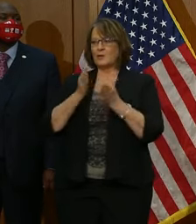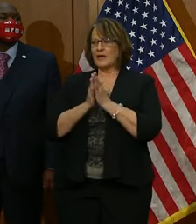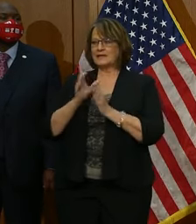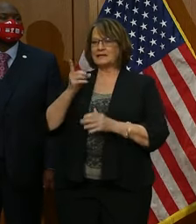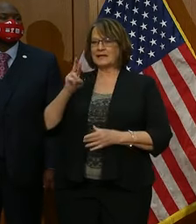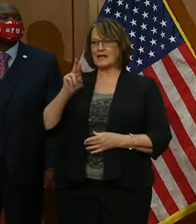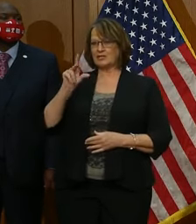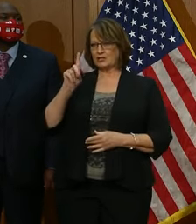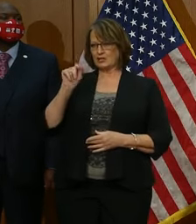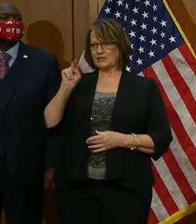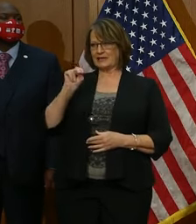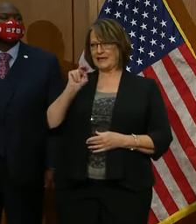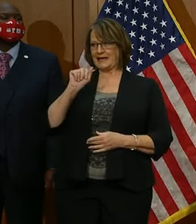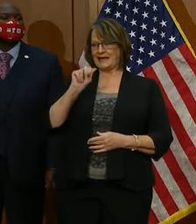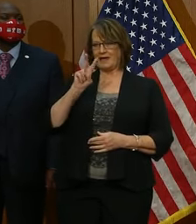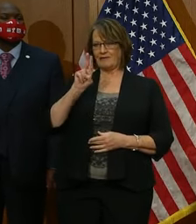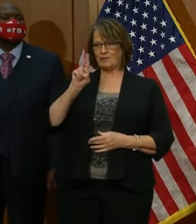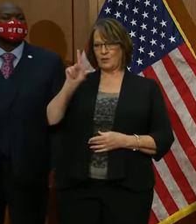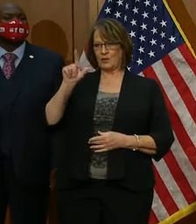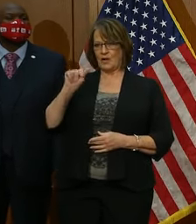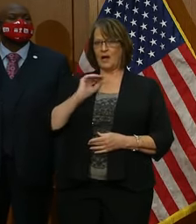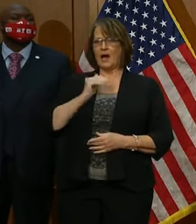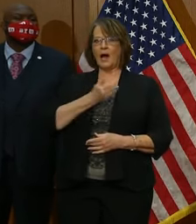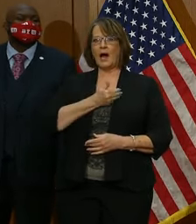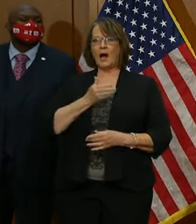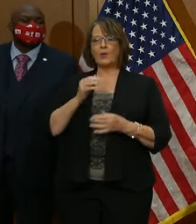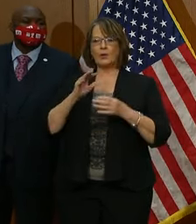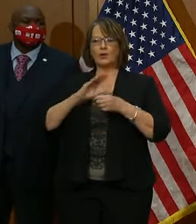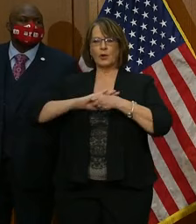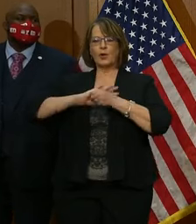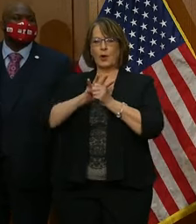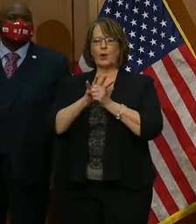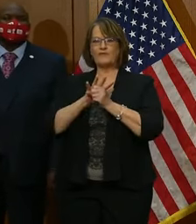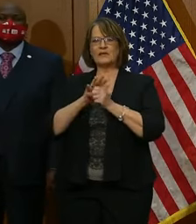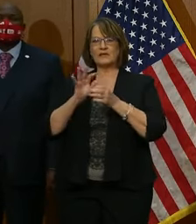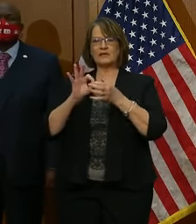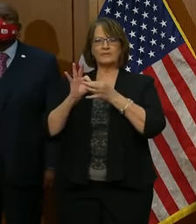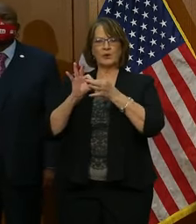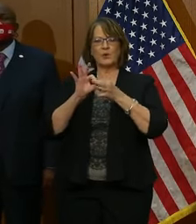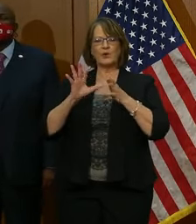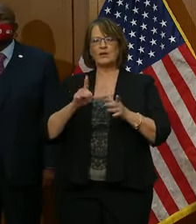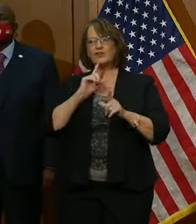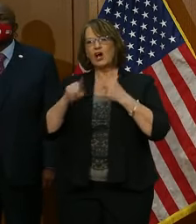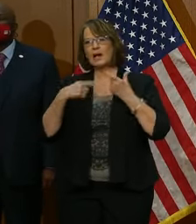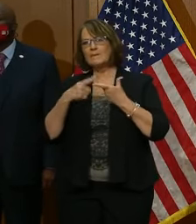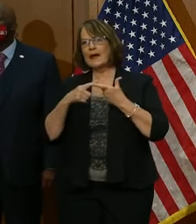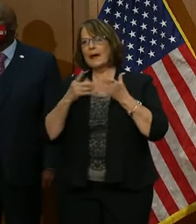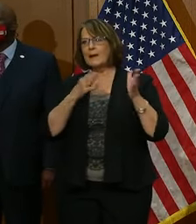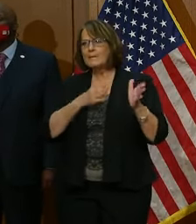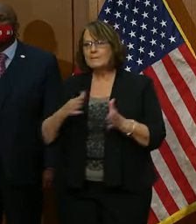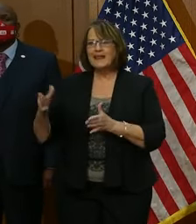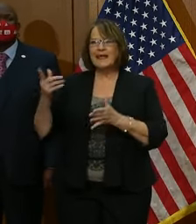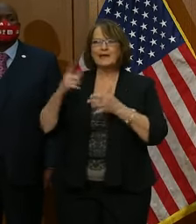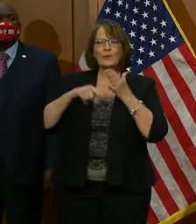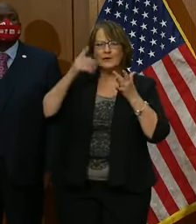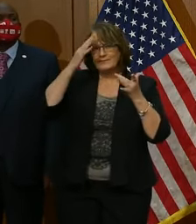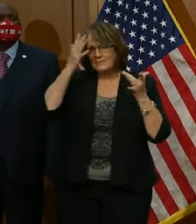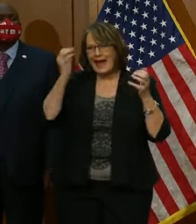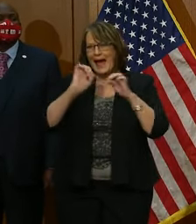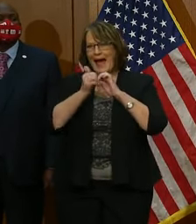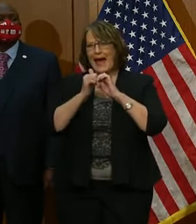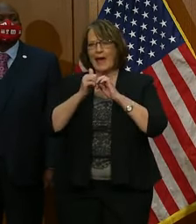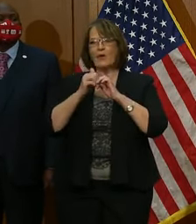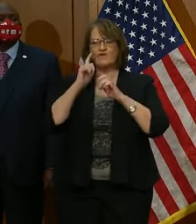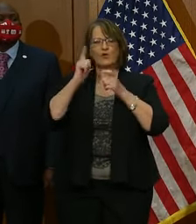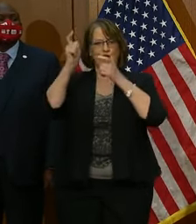Avula, who is our COVID vaccine coordinator, to come talk about the plans and logistics for large-scale vaccinations.